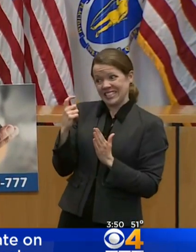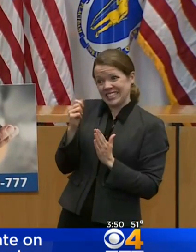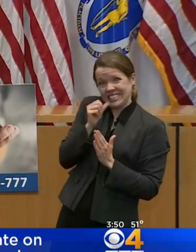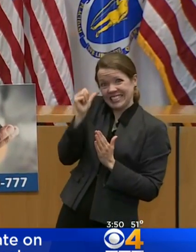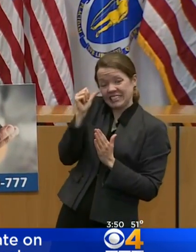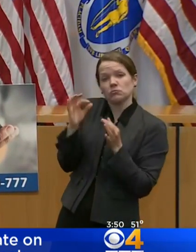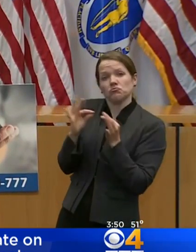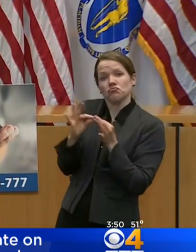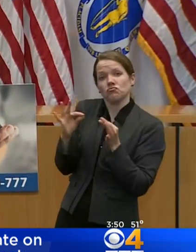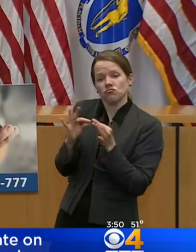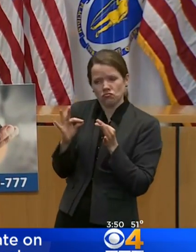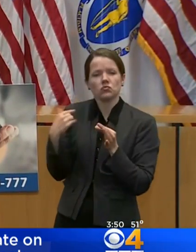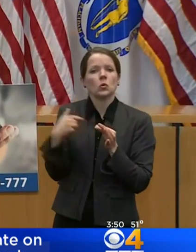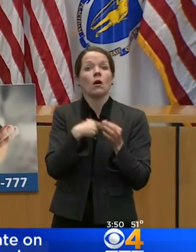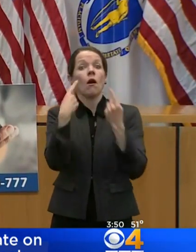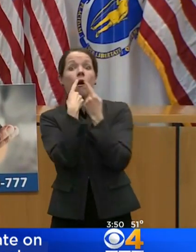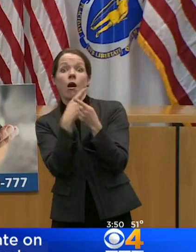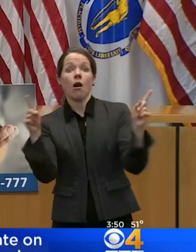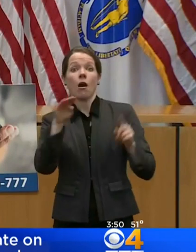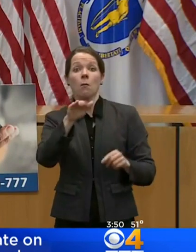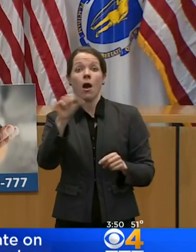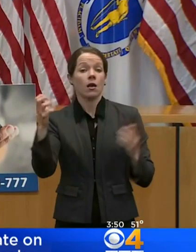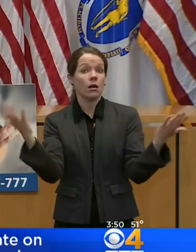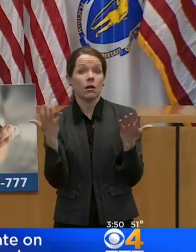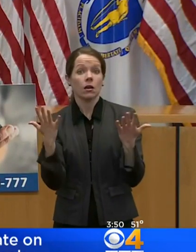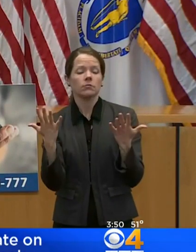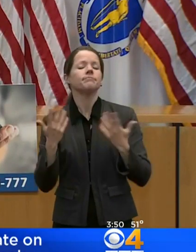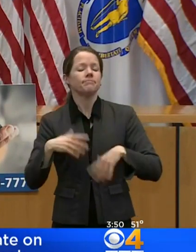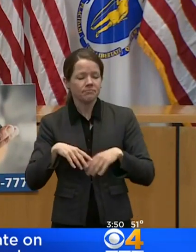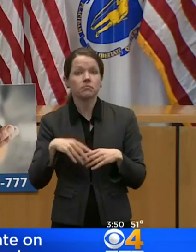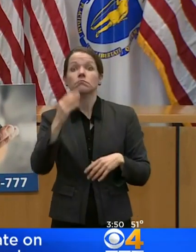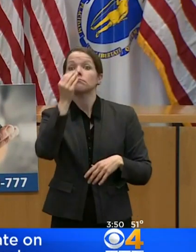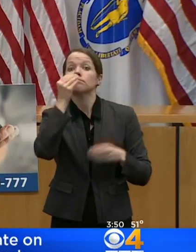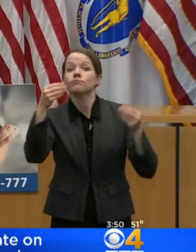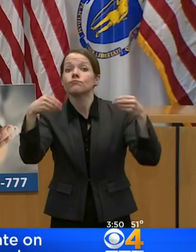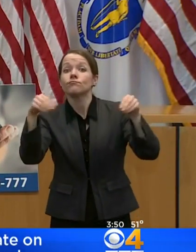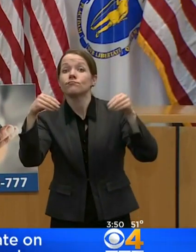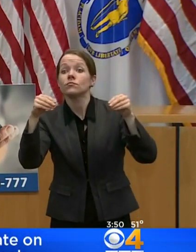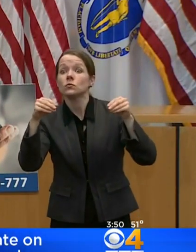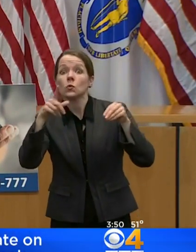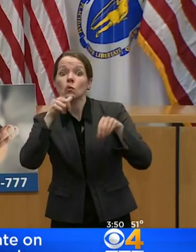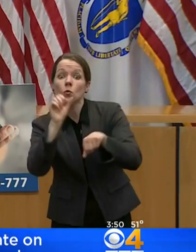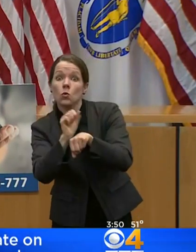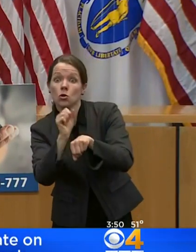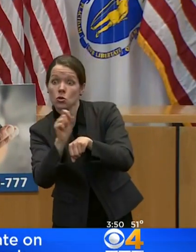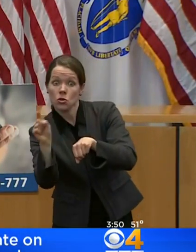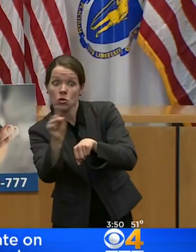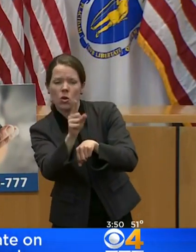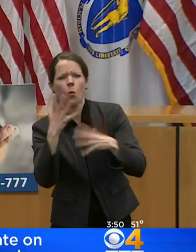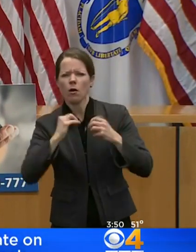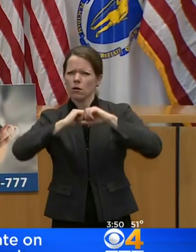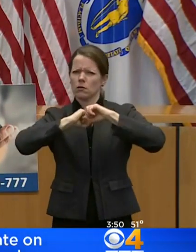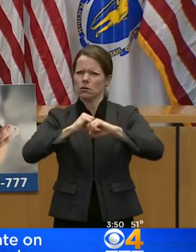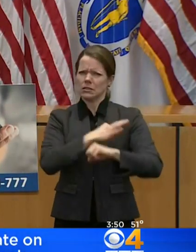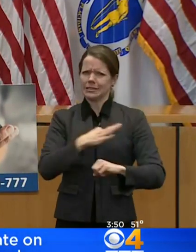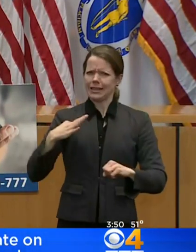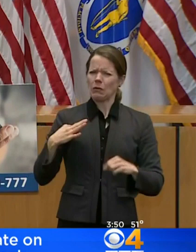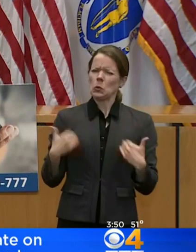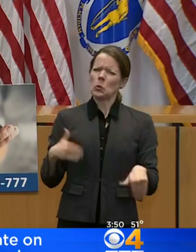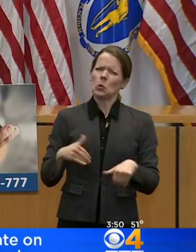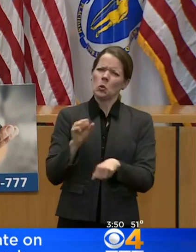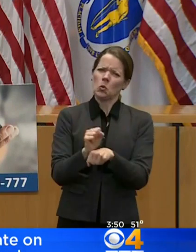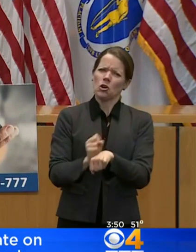Yesterday we issued new orders that require stores to limit store occupancy to 40 percent of its regular level.